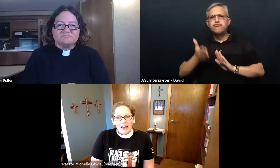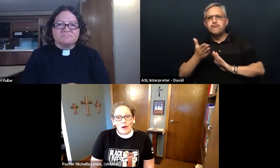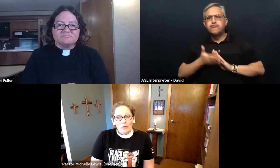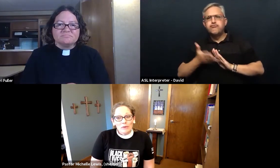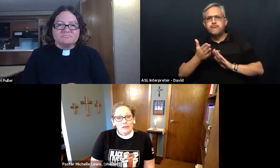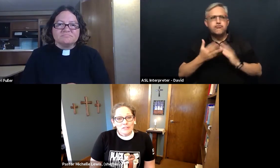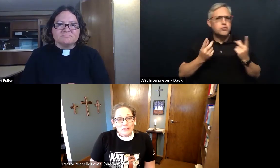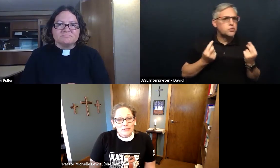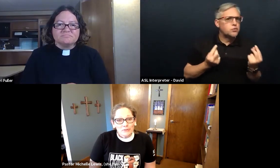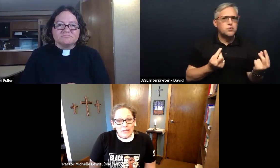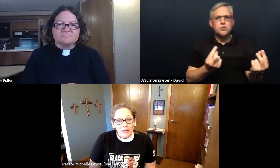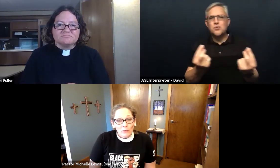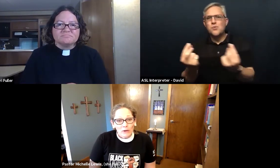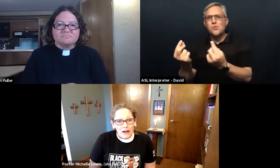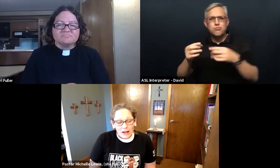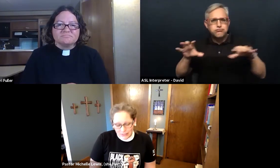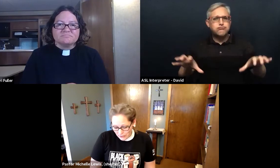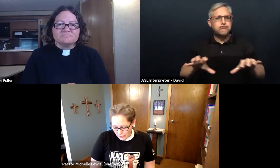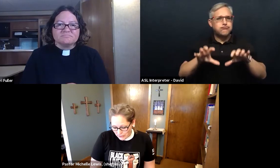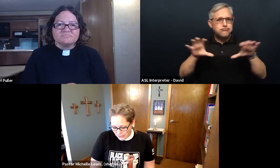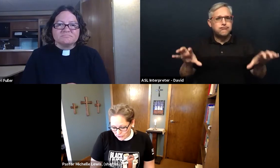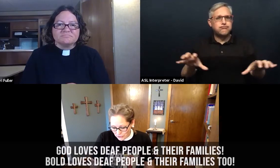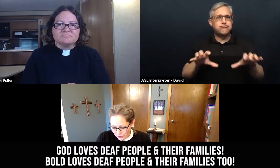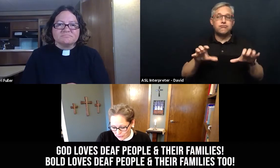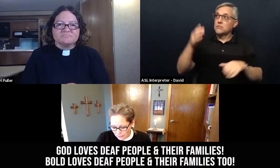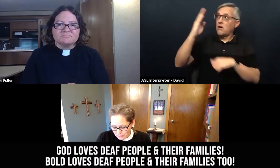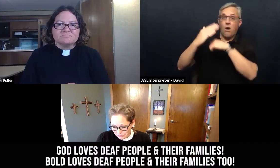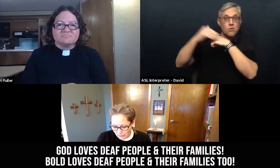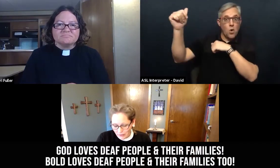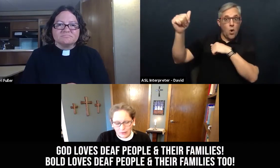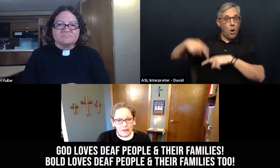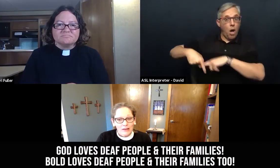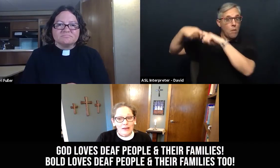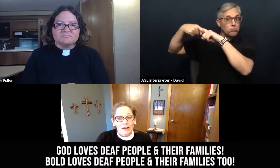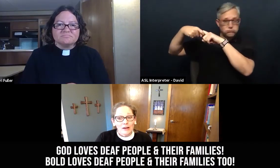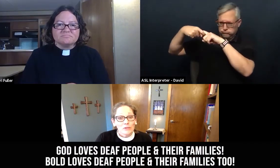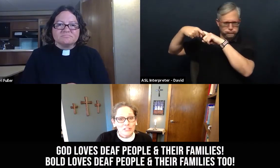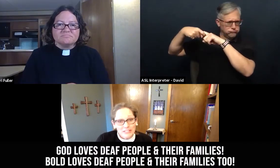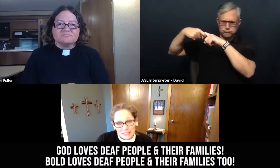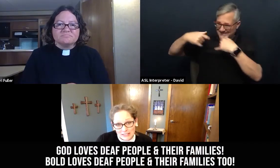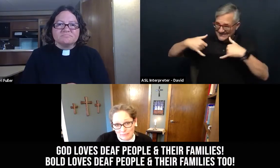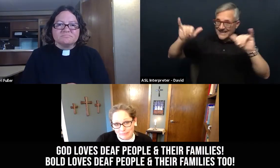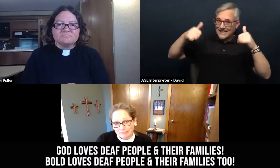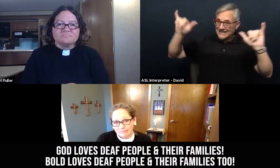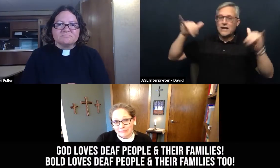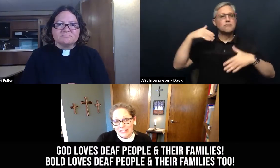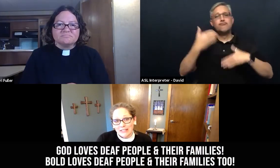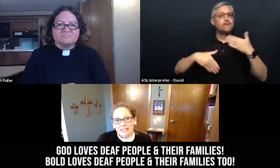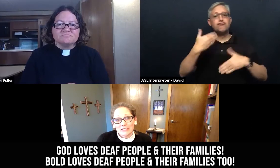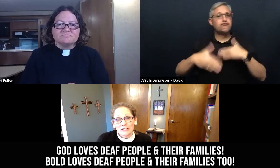we are still doing what God has called us to do which is this it is to